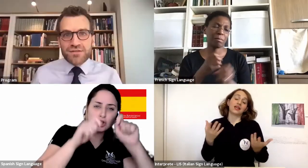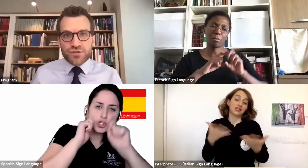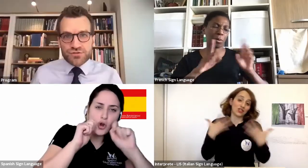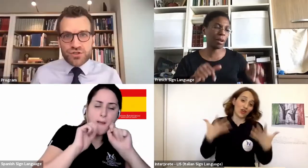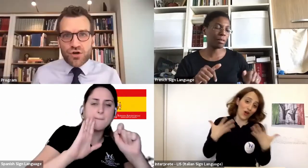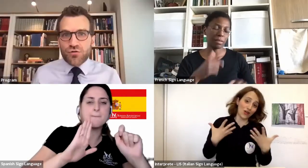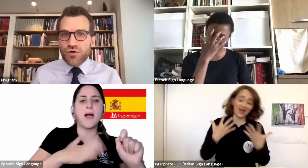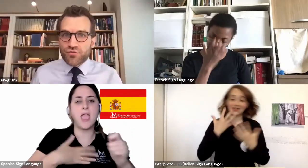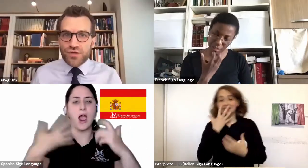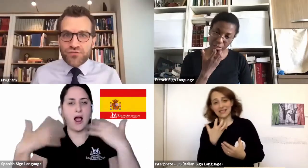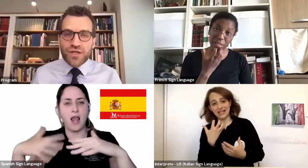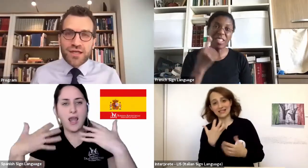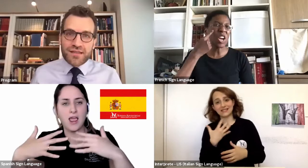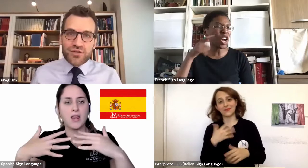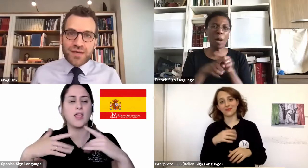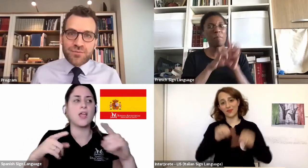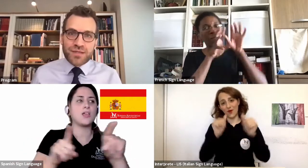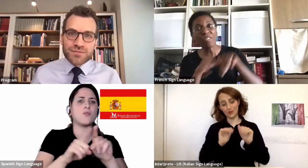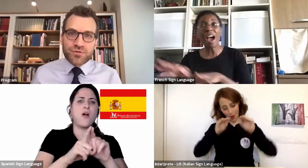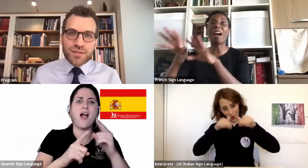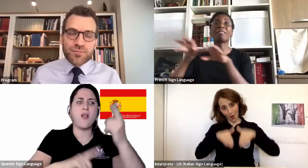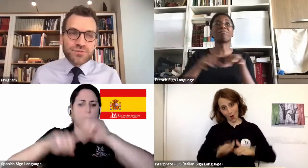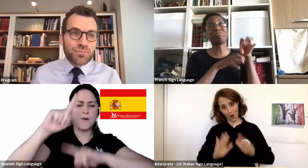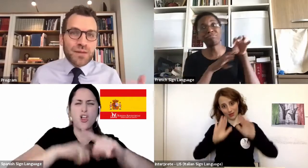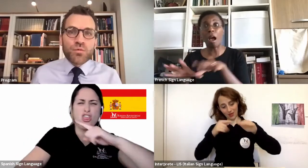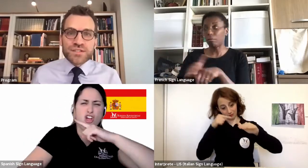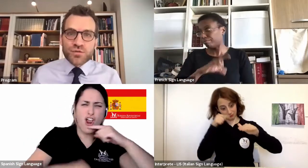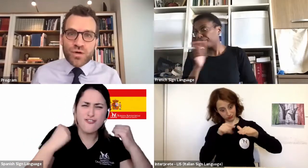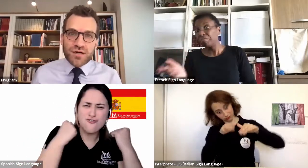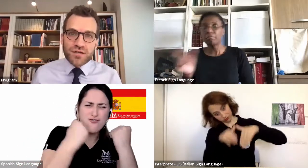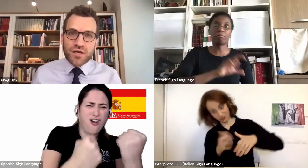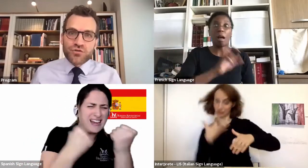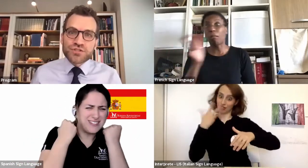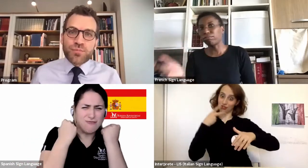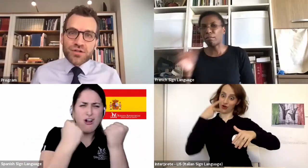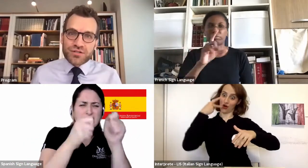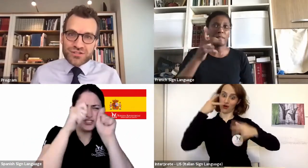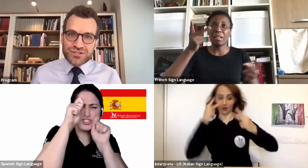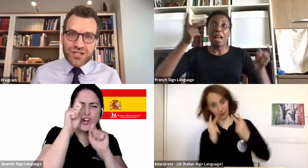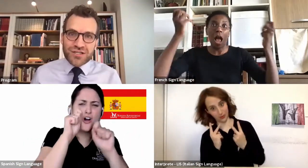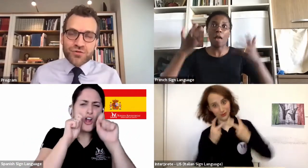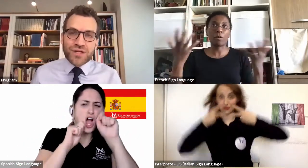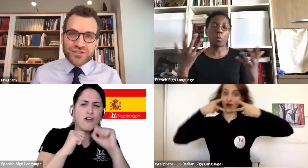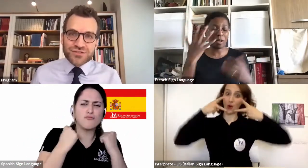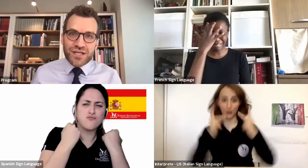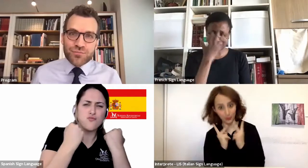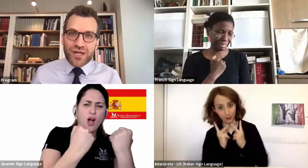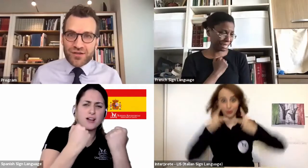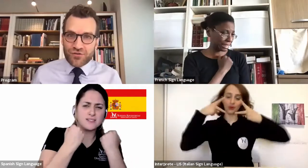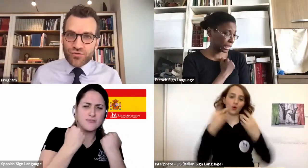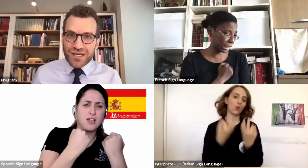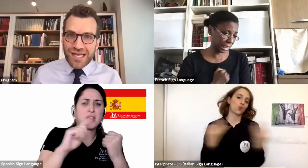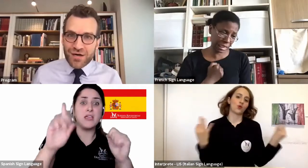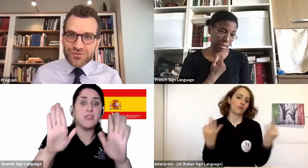waves of sorrow, of grief that you may be experiencing. But maybe once in a while, you spot the sun and the rays of sun